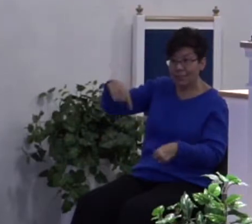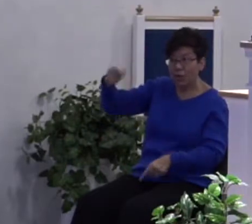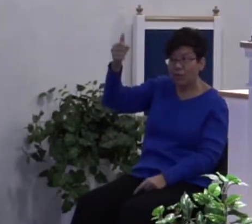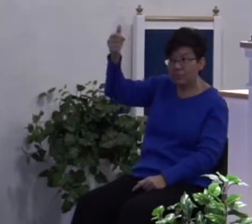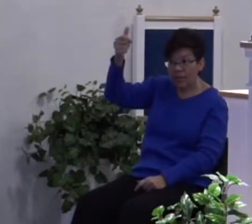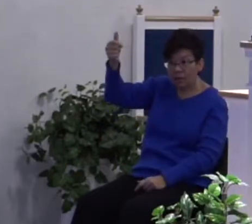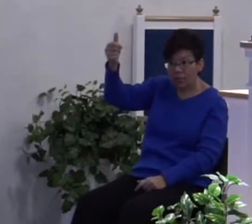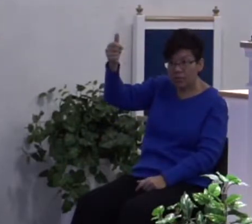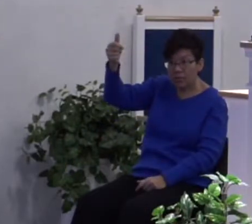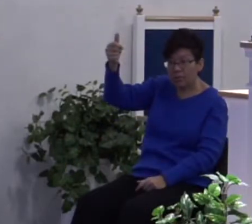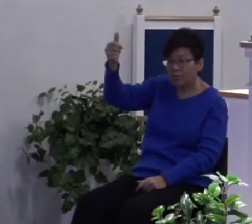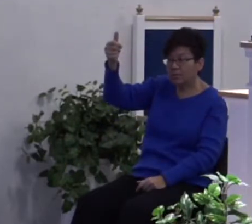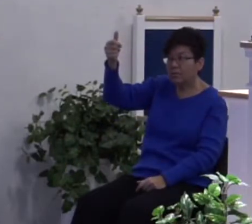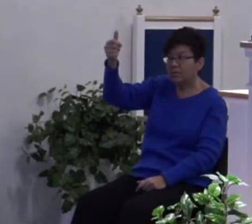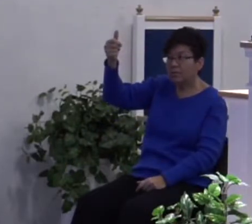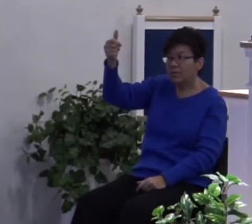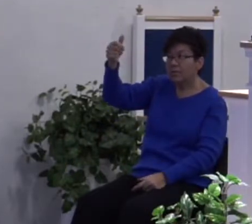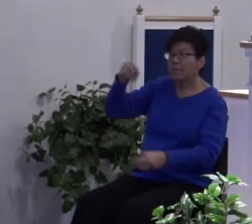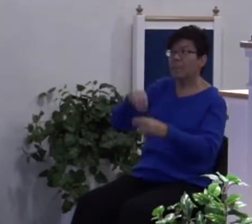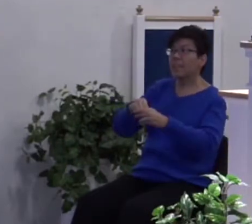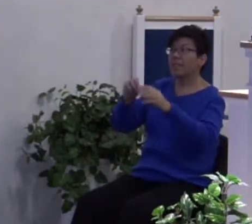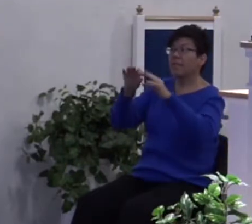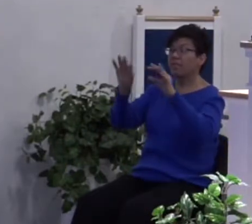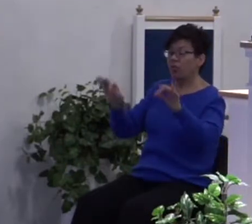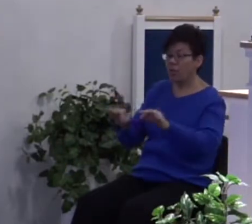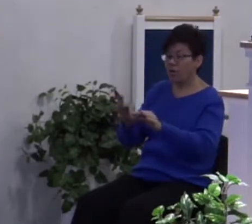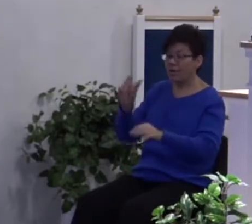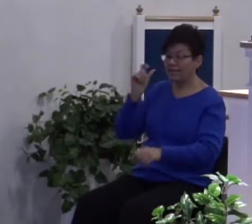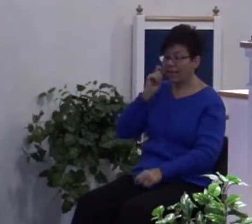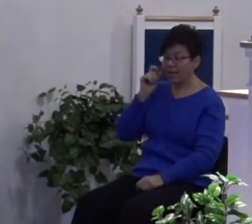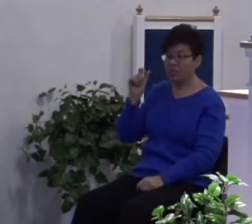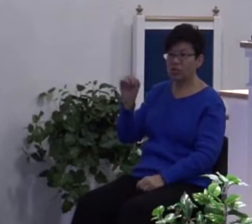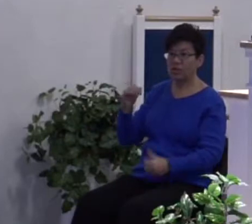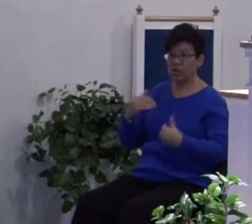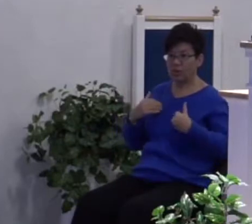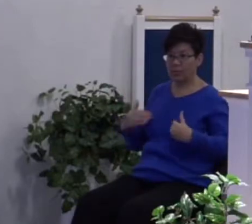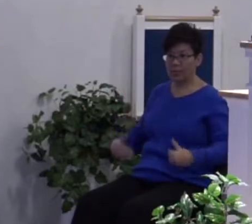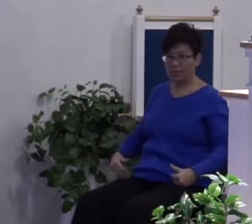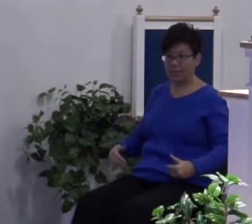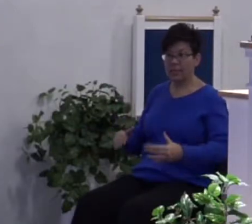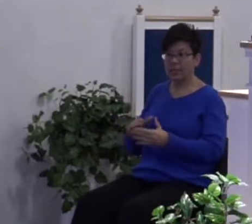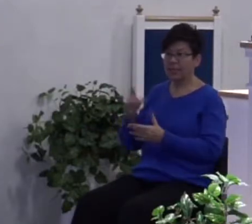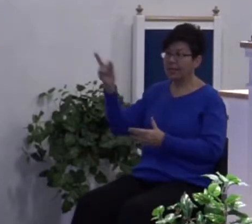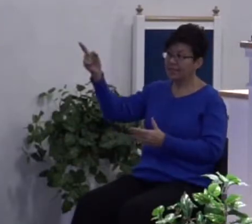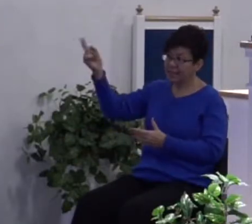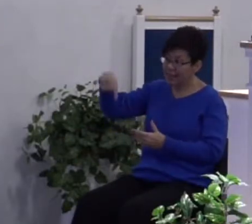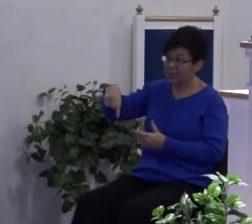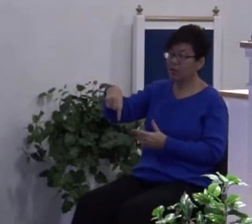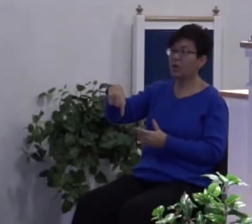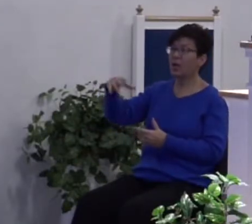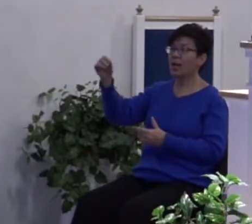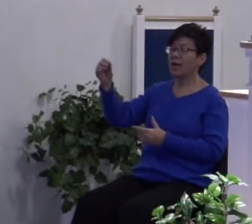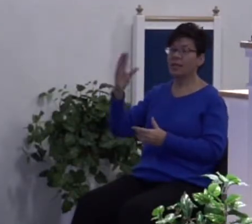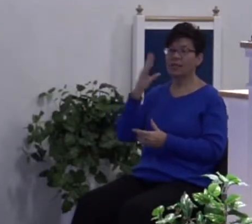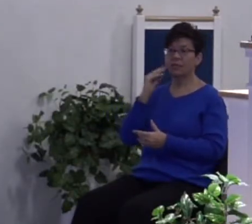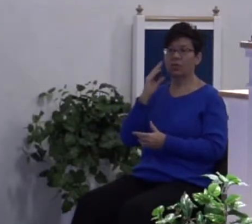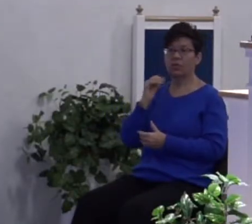in the form and flesh of a human being. He came here and experienced life